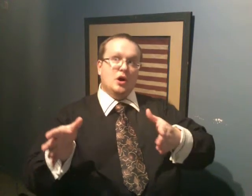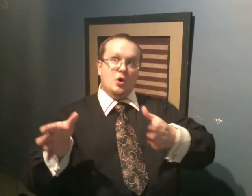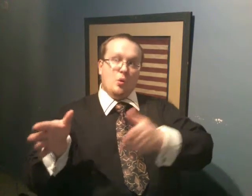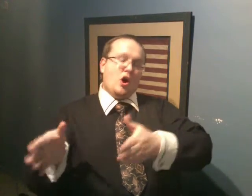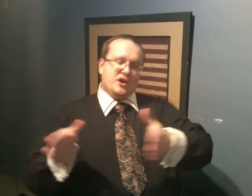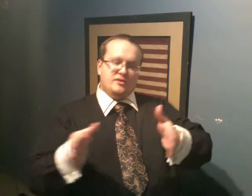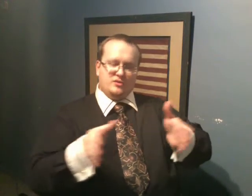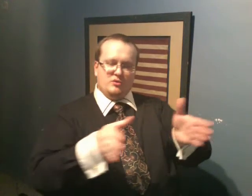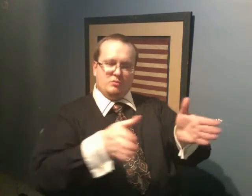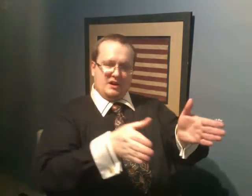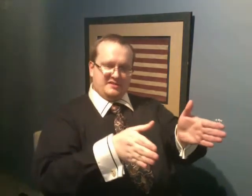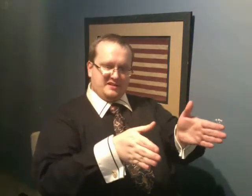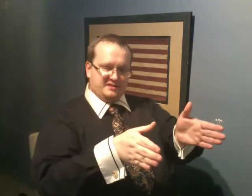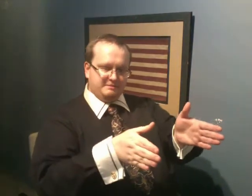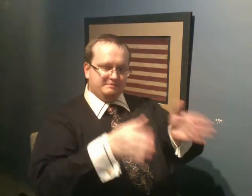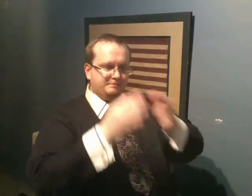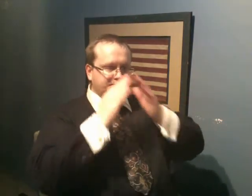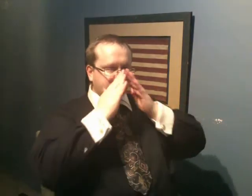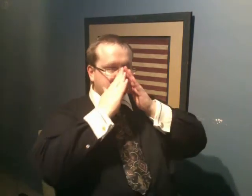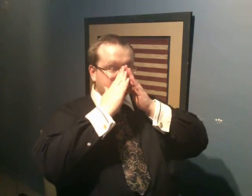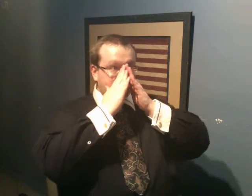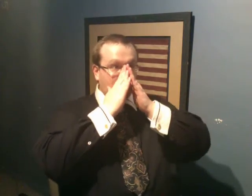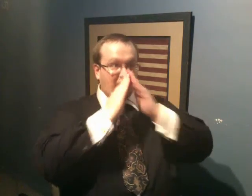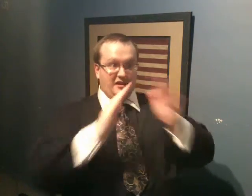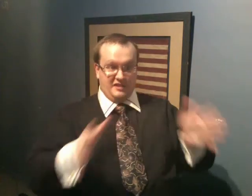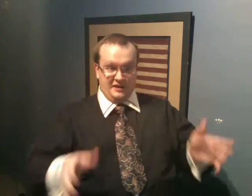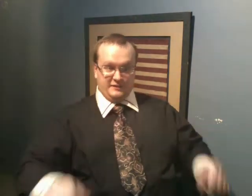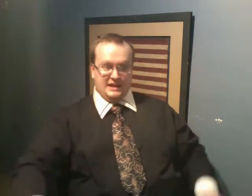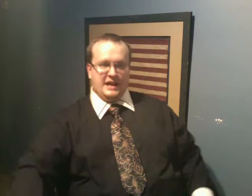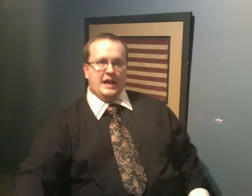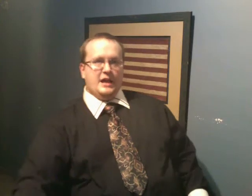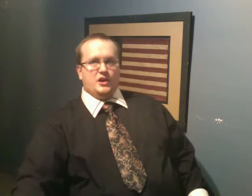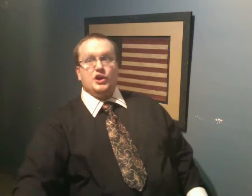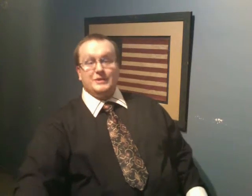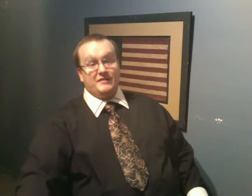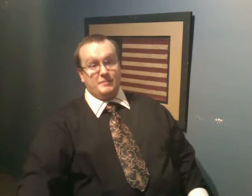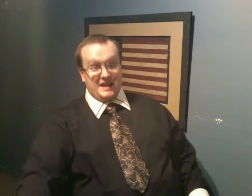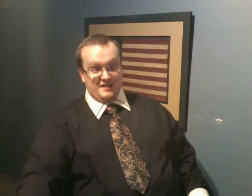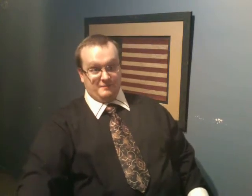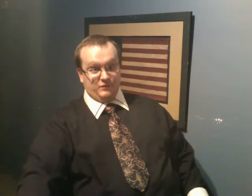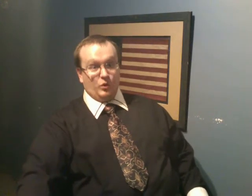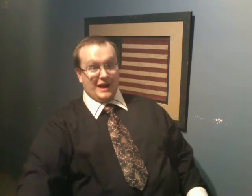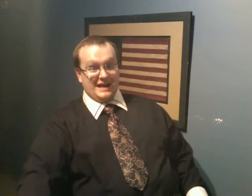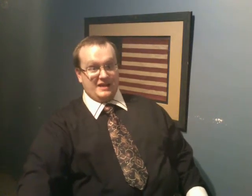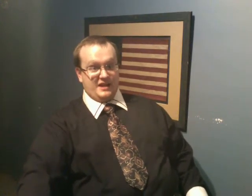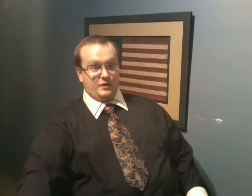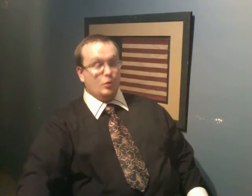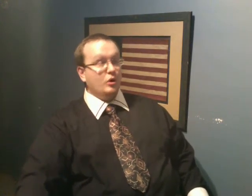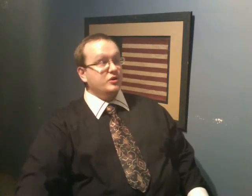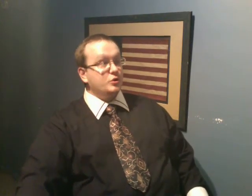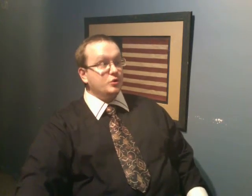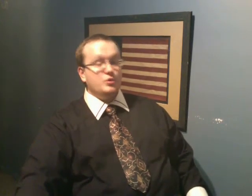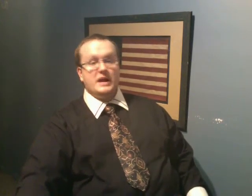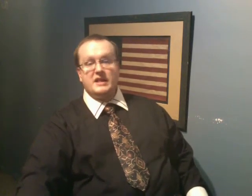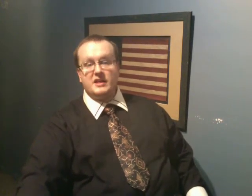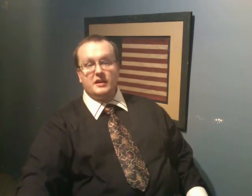walk you through the process. Thankfully, you don't have to pay them for anything or to do anything.